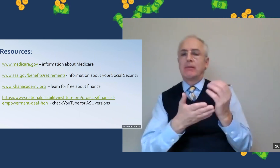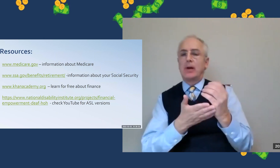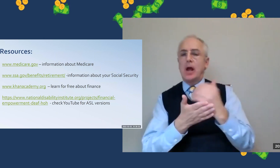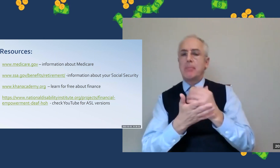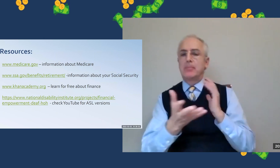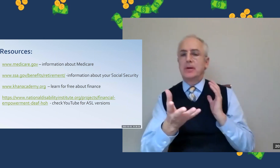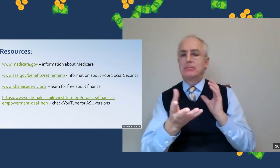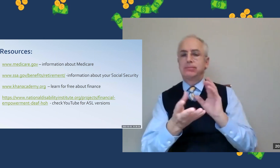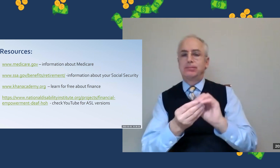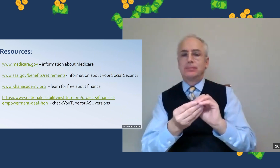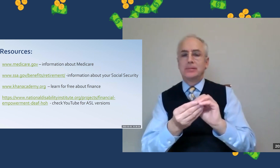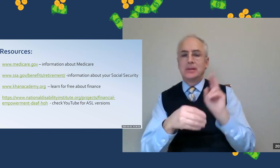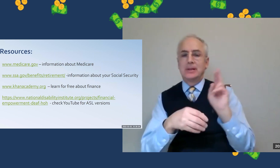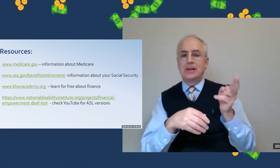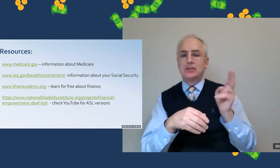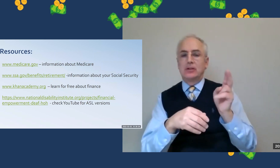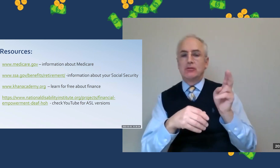As well as the history of your income.